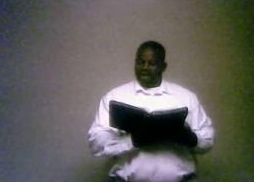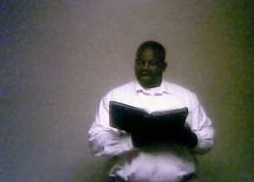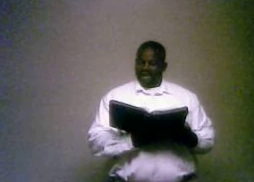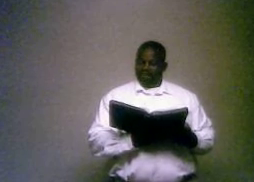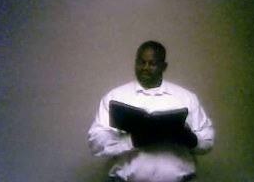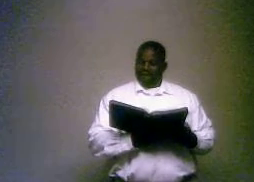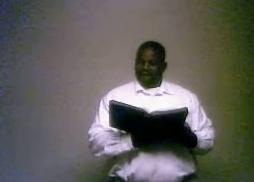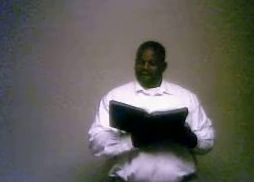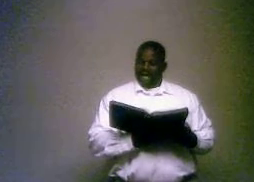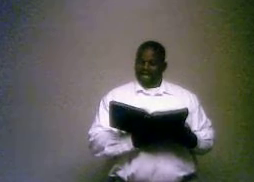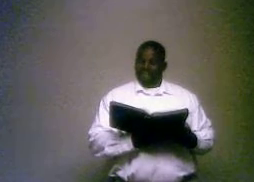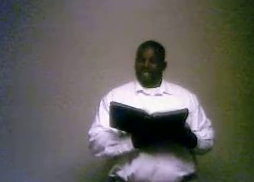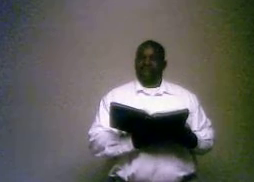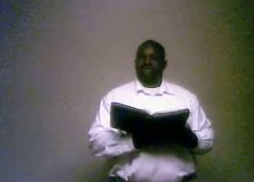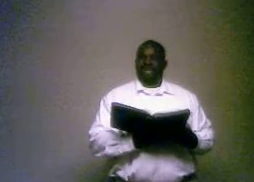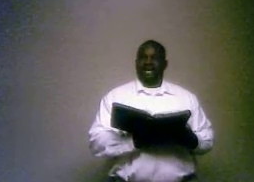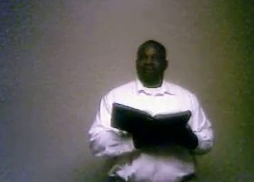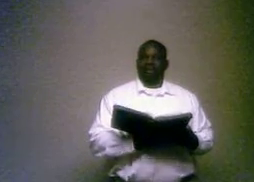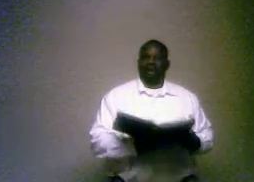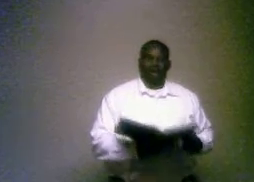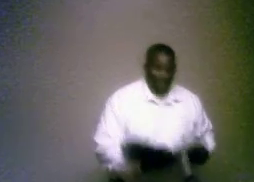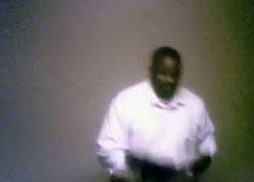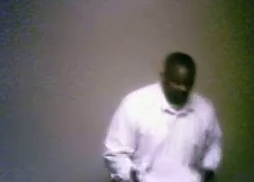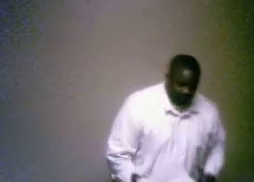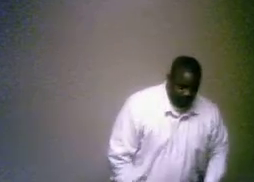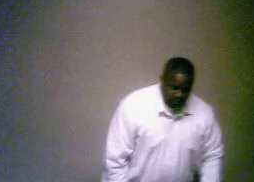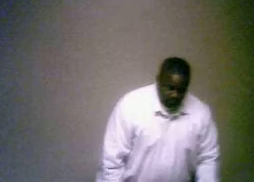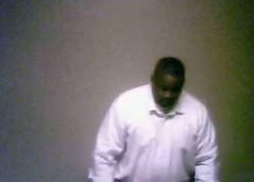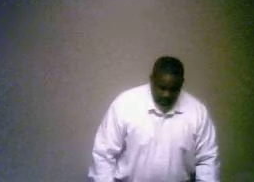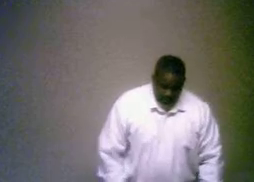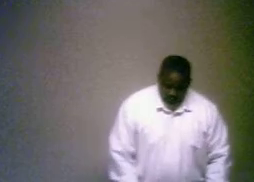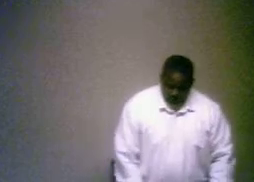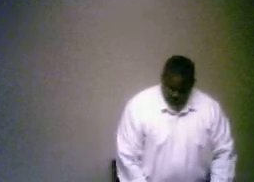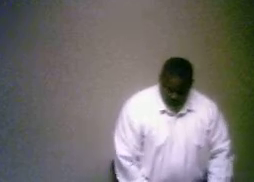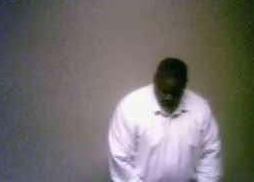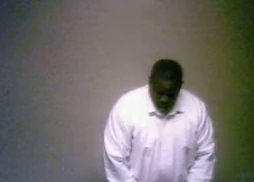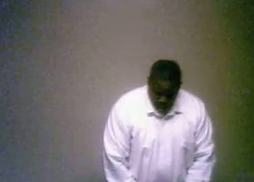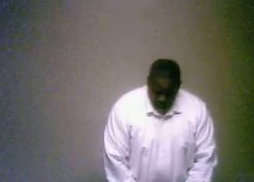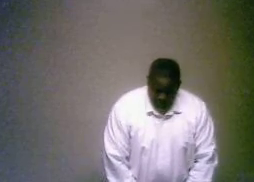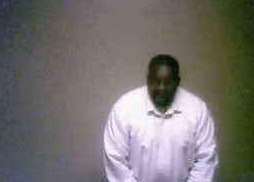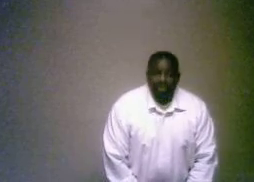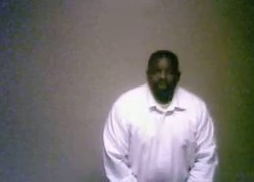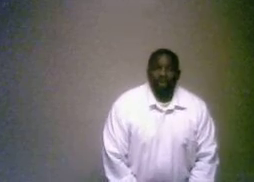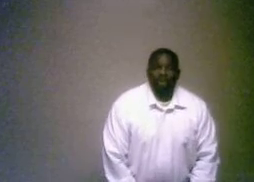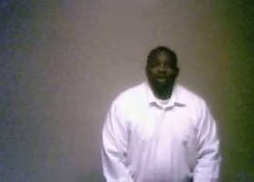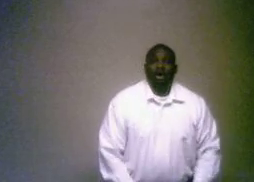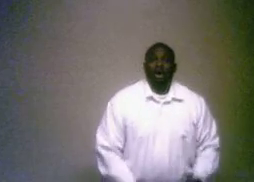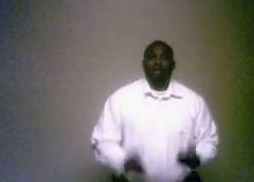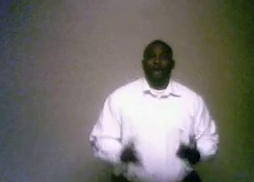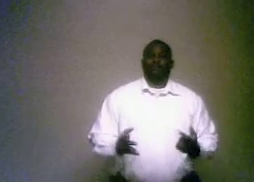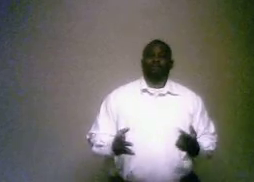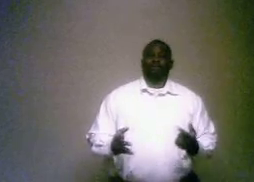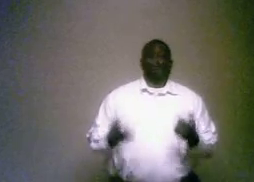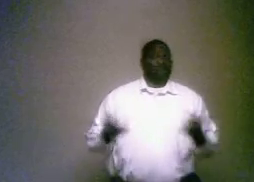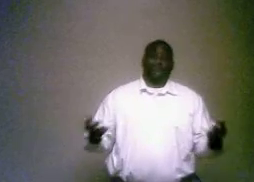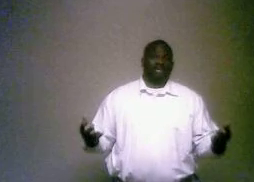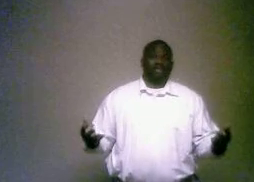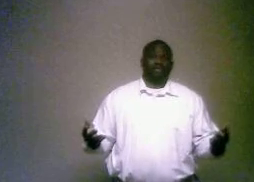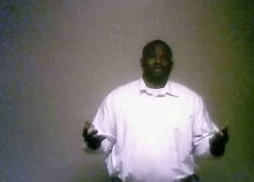he that believeth not shall be damned. Okay. So back to our question, which baptism is the